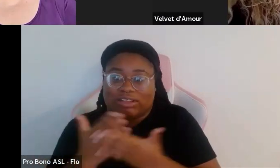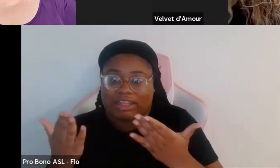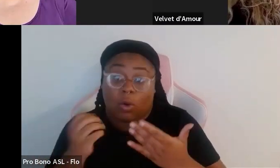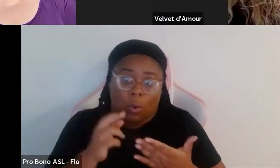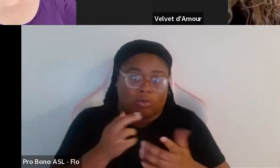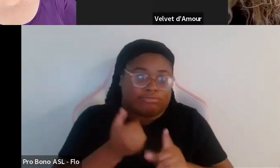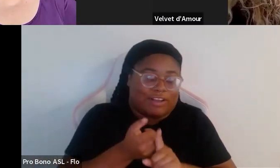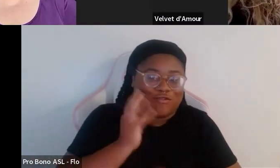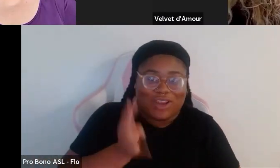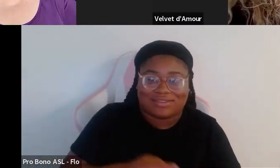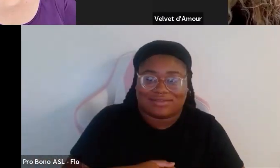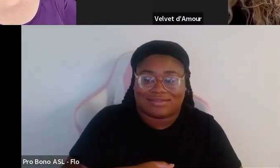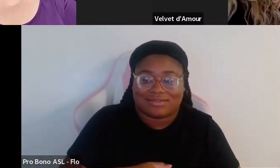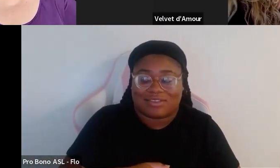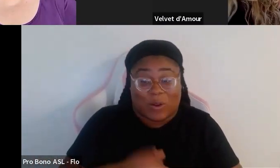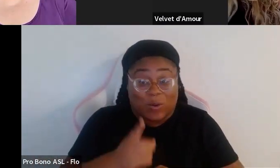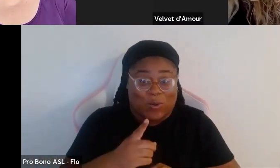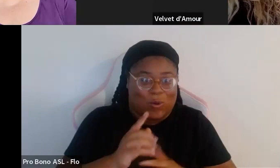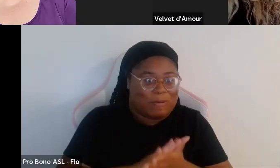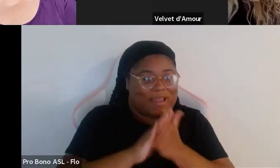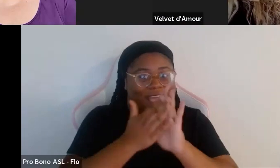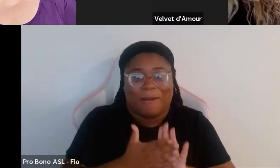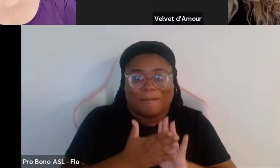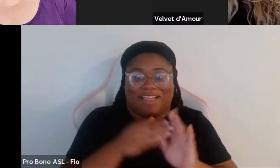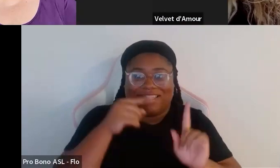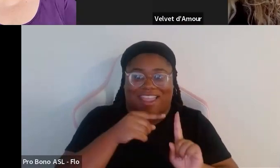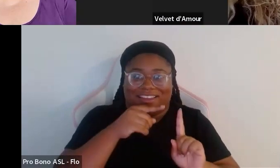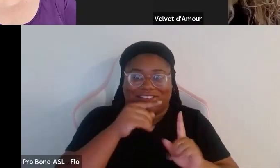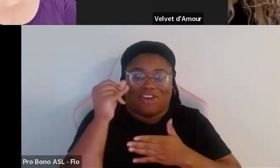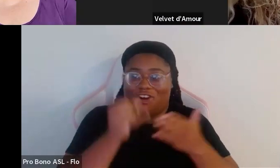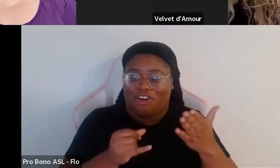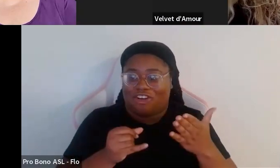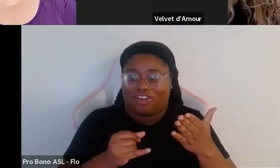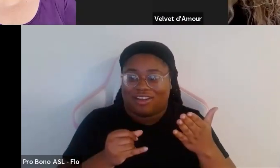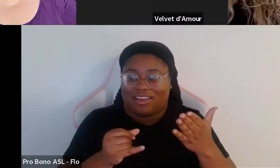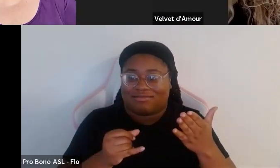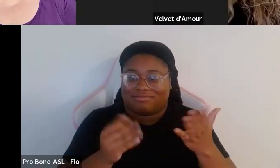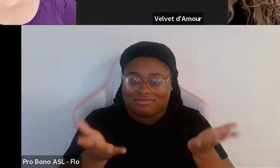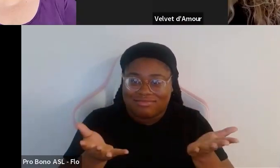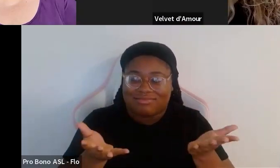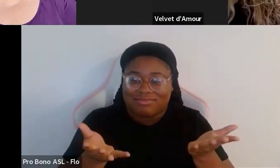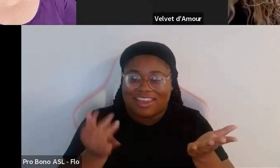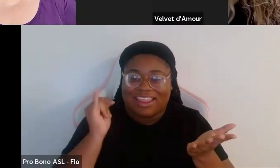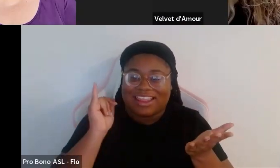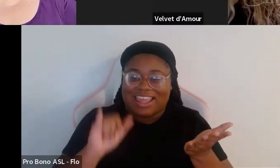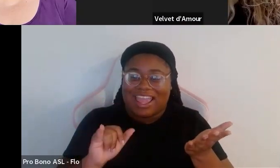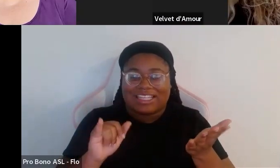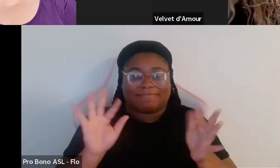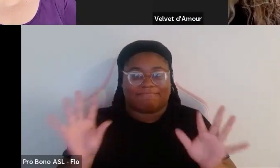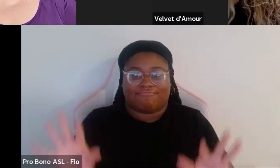and and then you get to be a piece of art so that i think that adornment